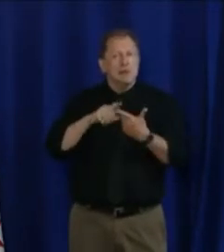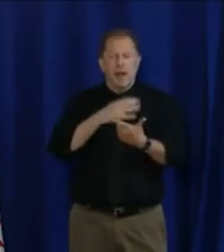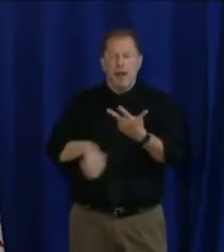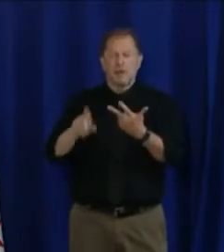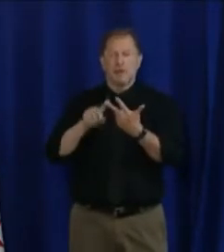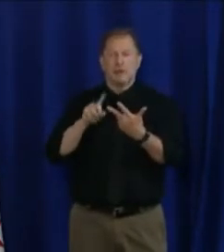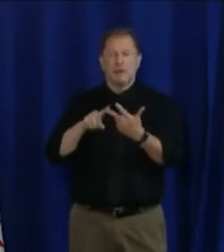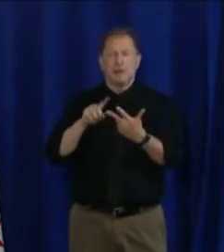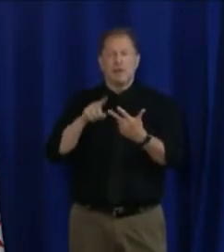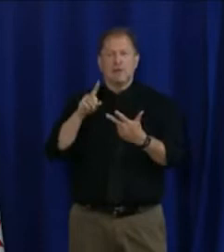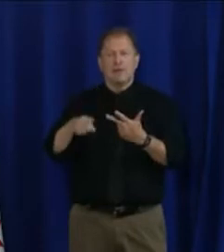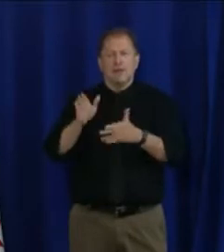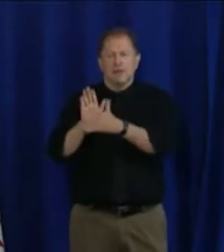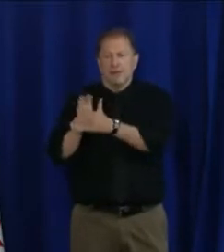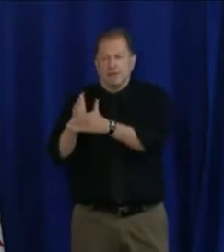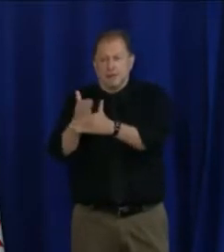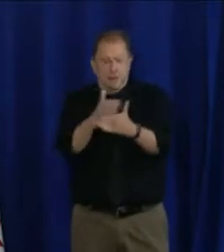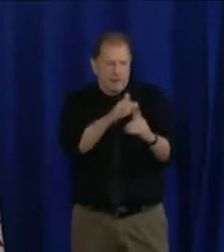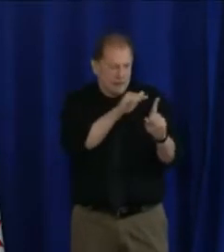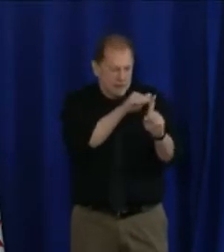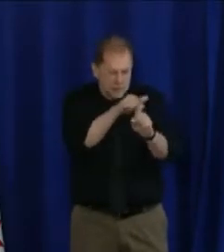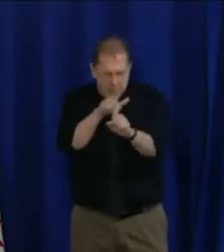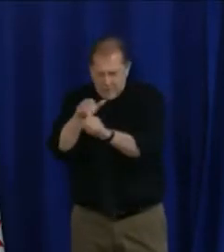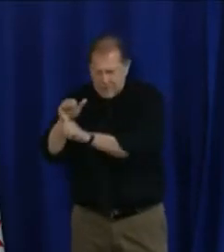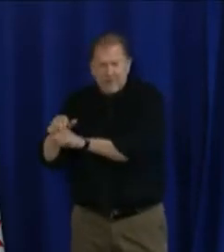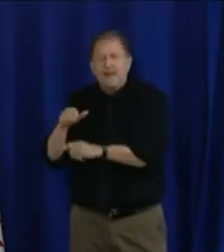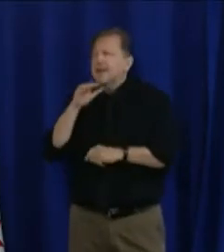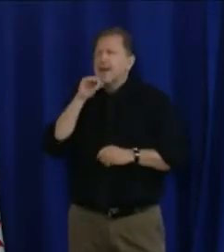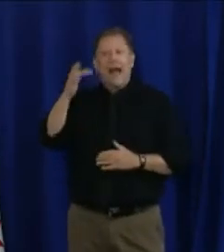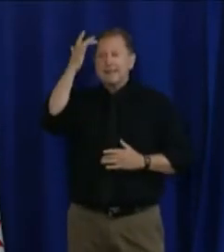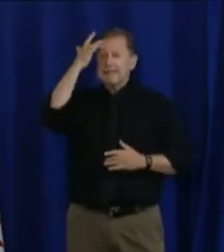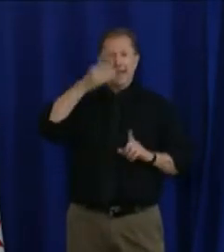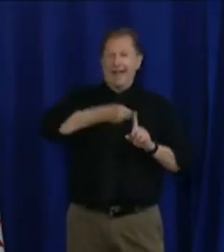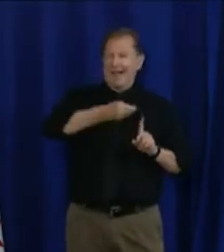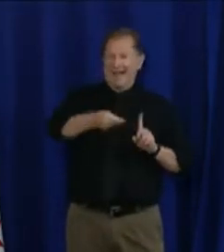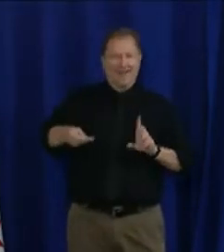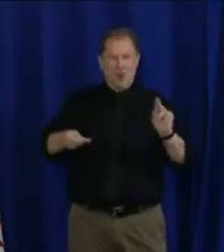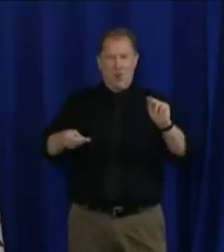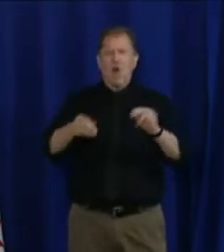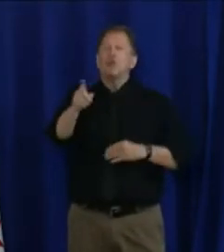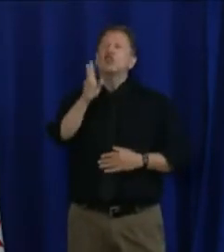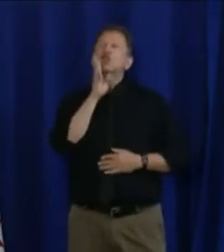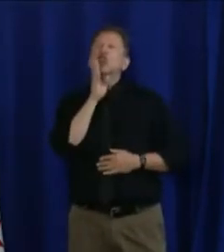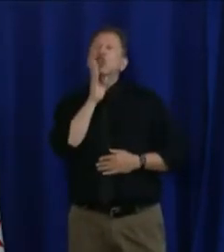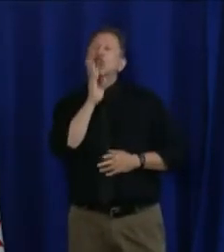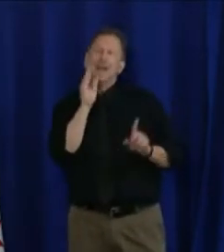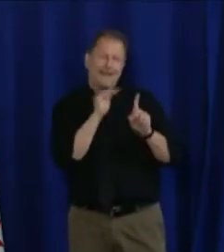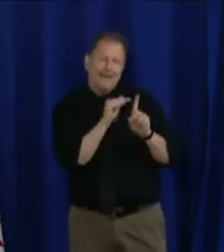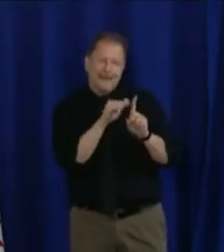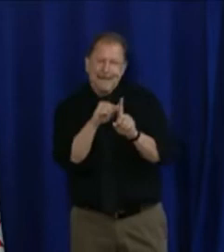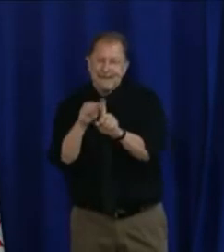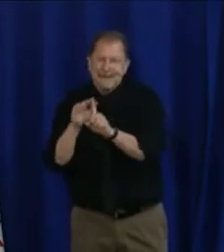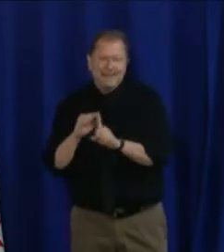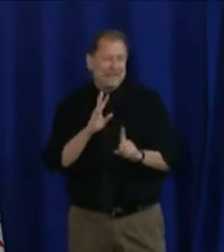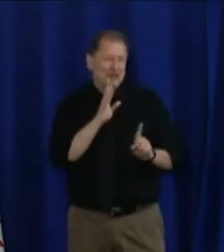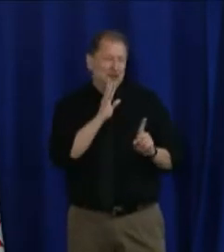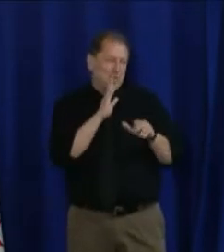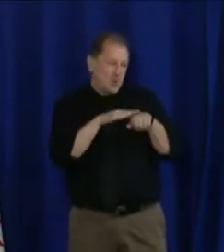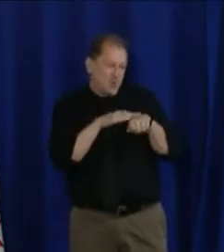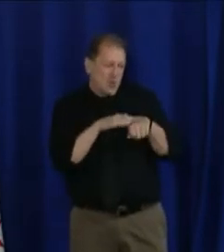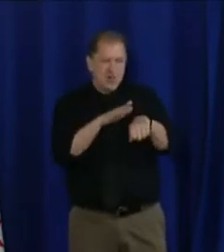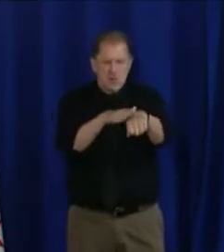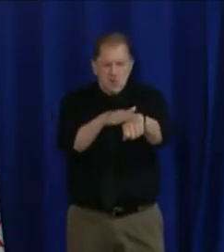not the disease. What I mean by that is, you need to be an ambassador for the public health